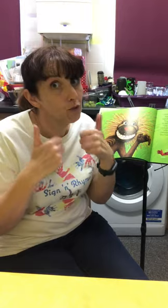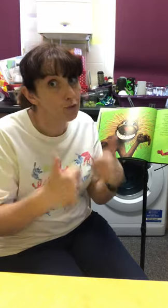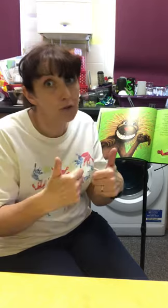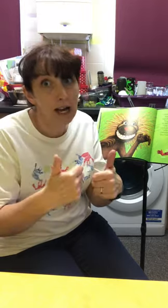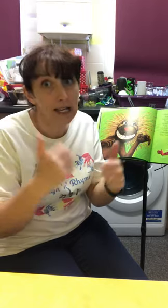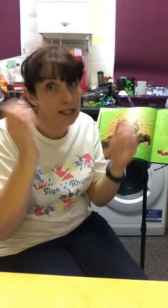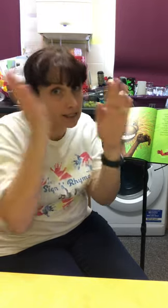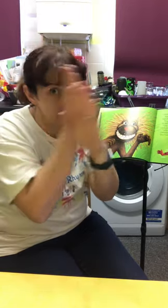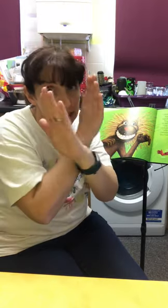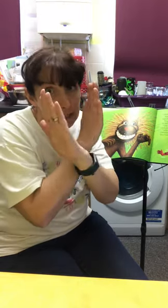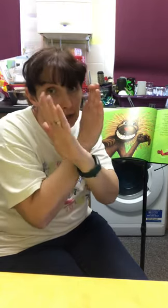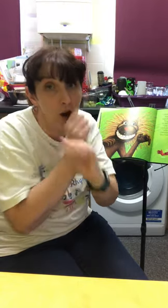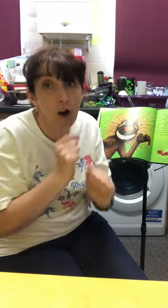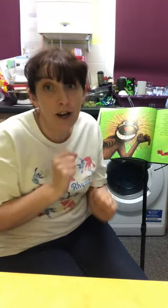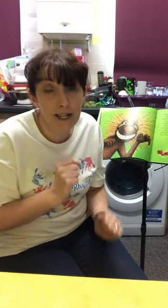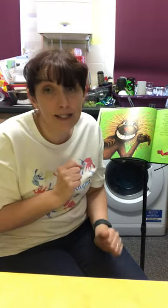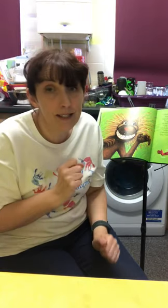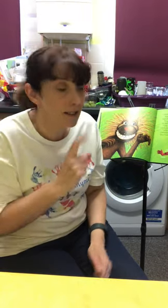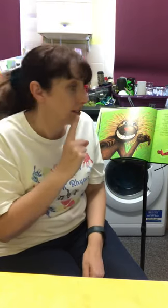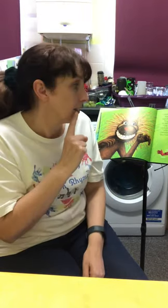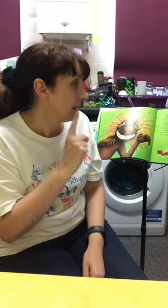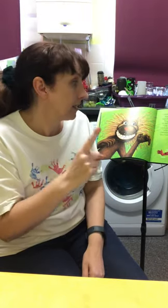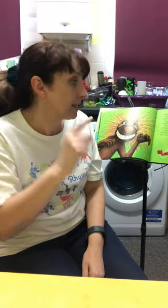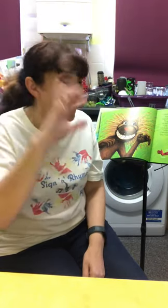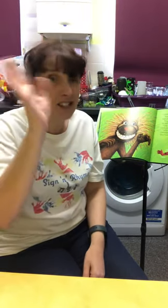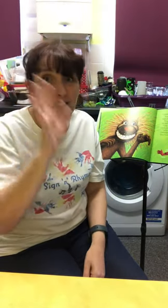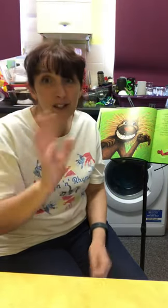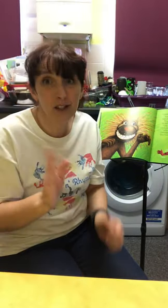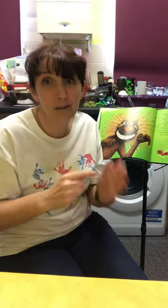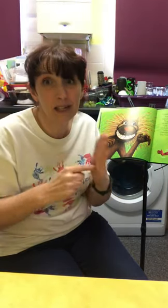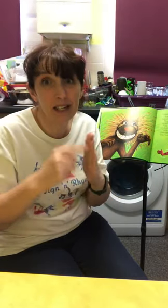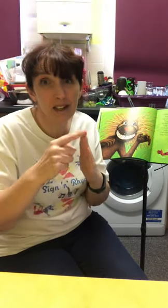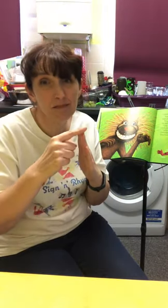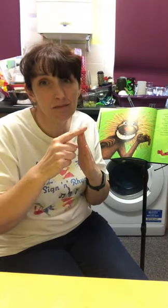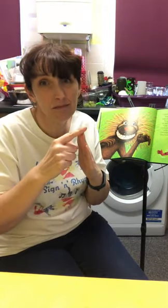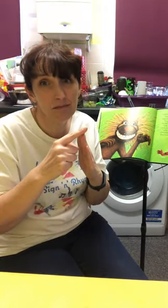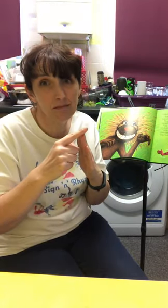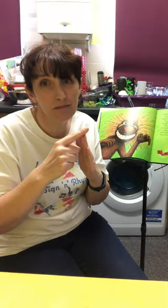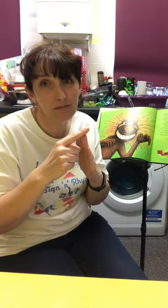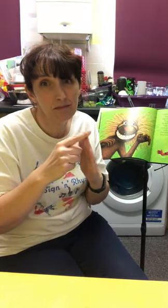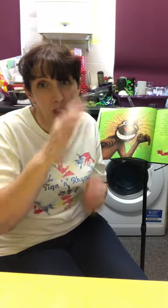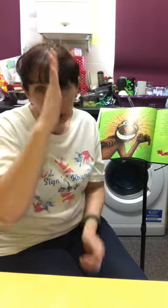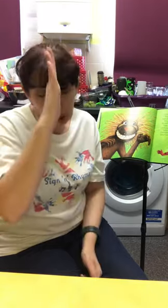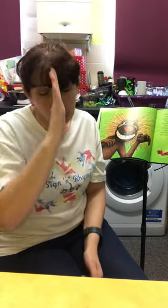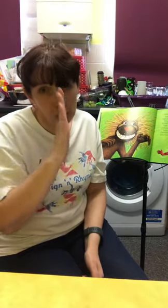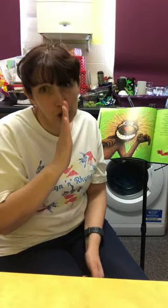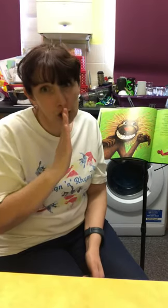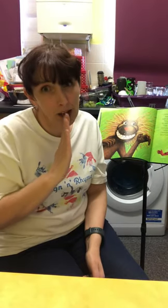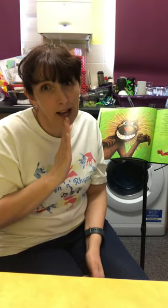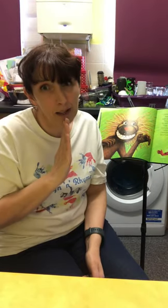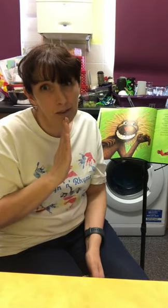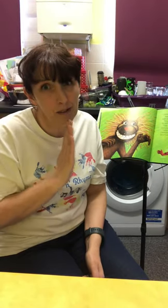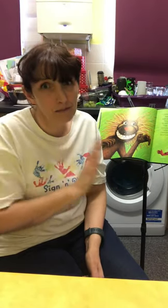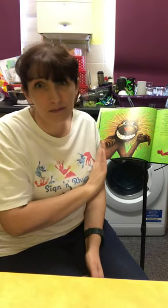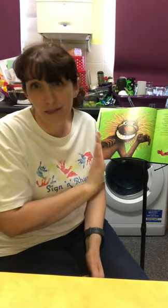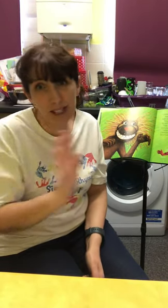Great disguise, said chameleon. Shame, it